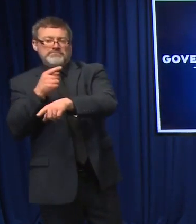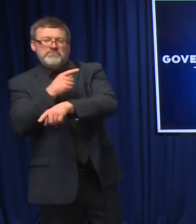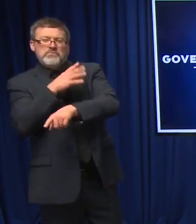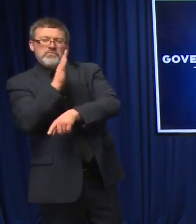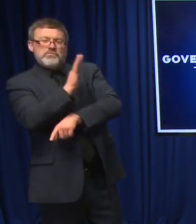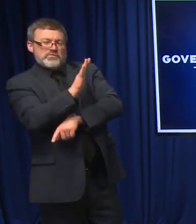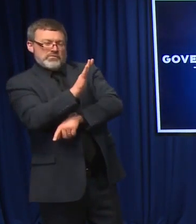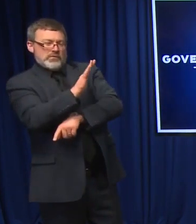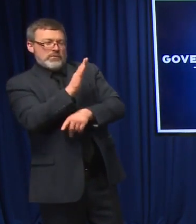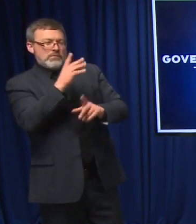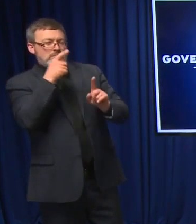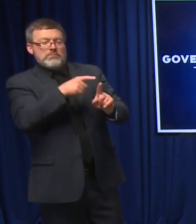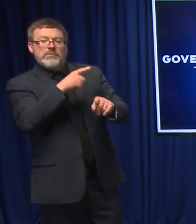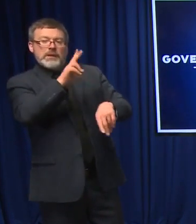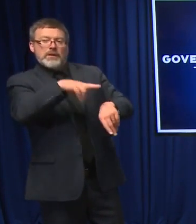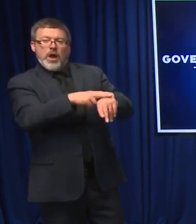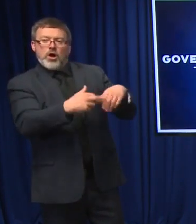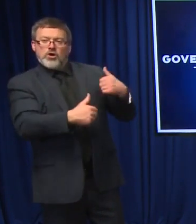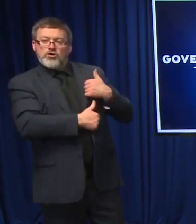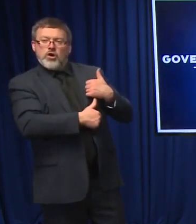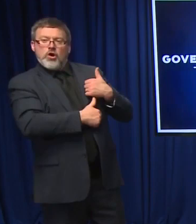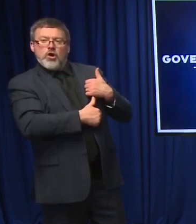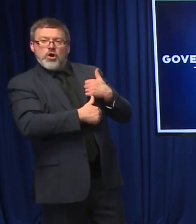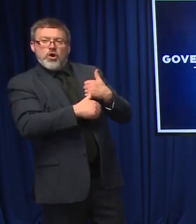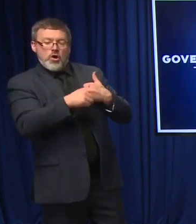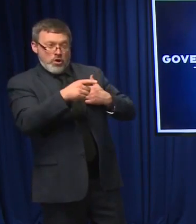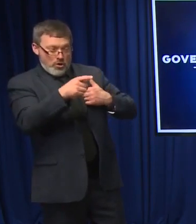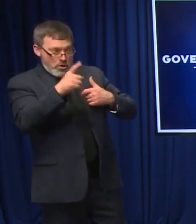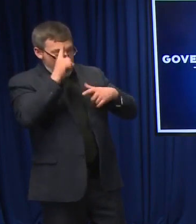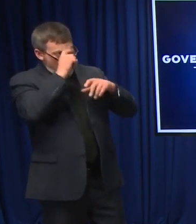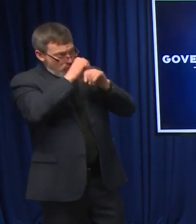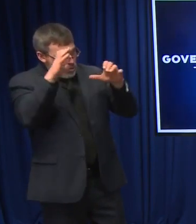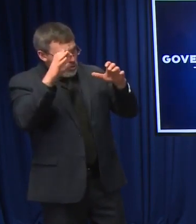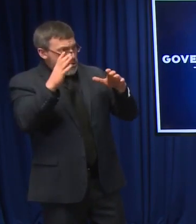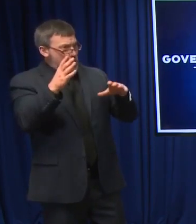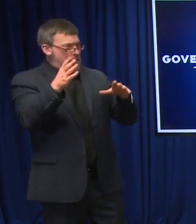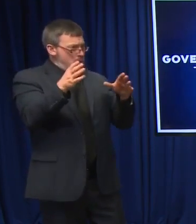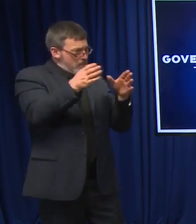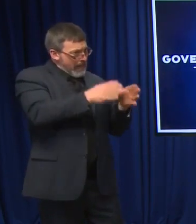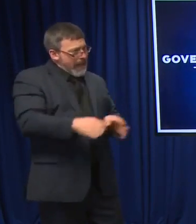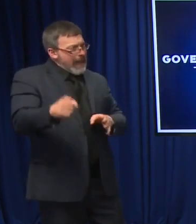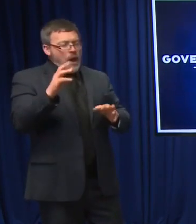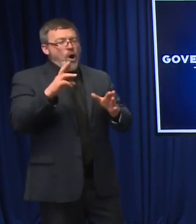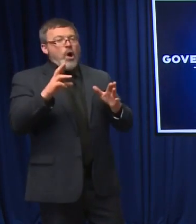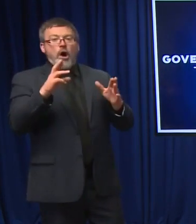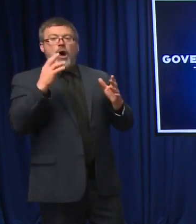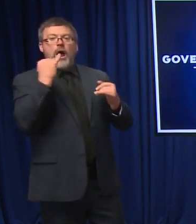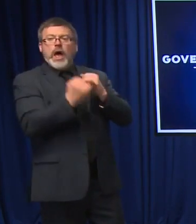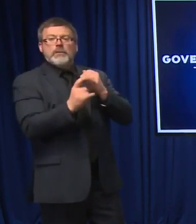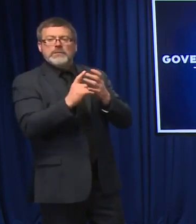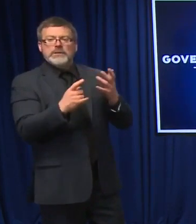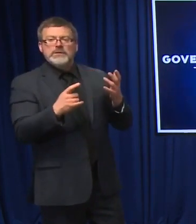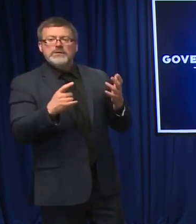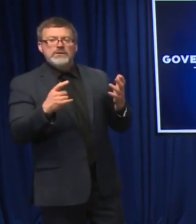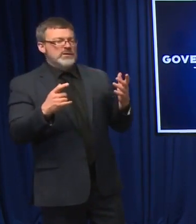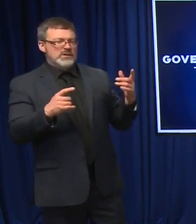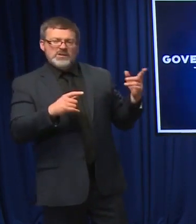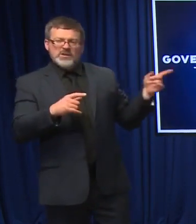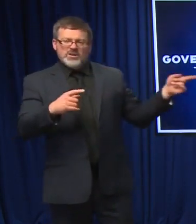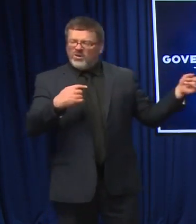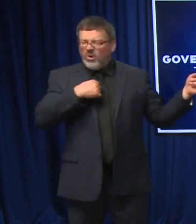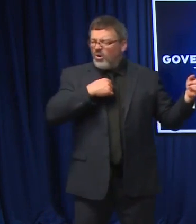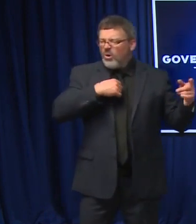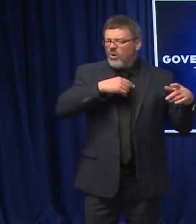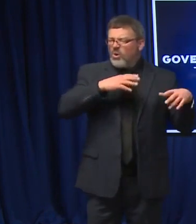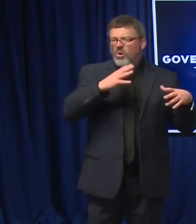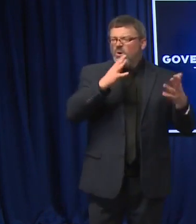hospitals. Is that a new development of pre-planning, or is this something that's been going on for a we've been talking to both the National Guard and hospitals about what the need is, how